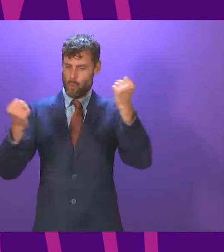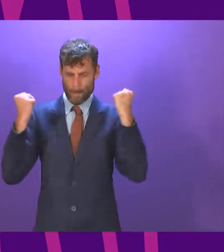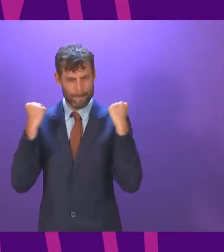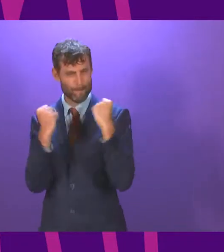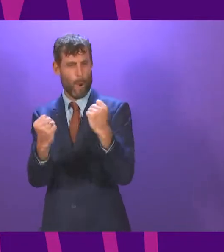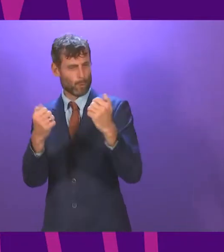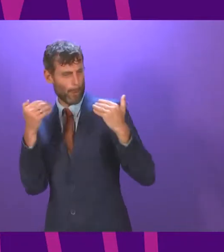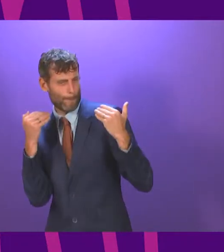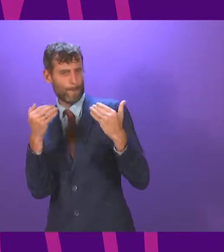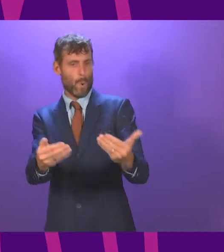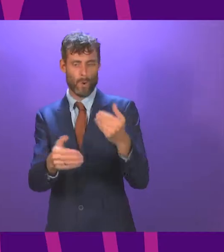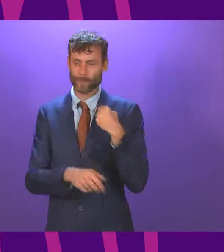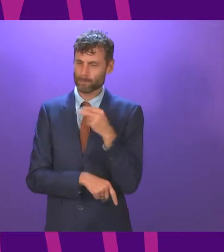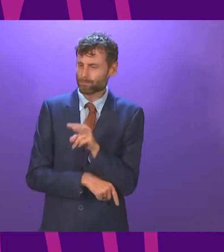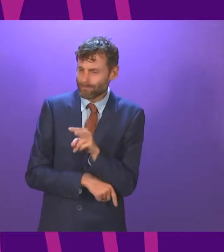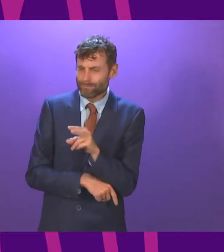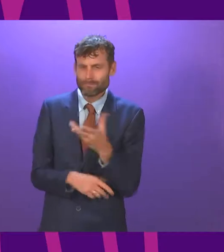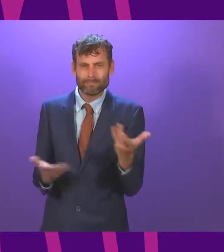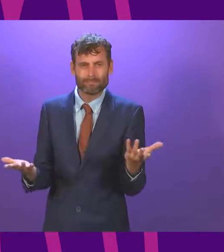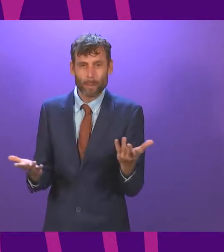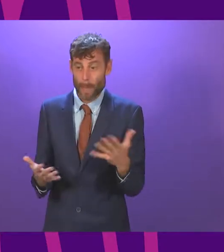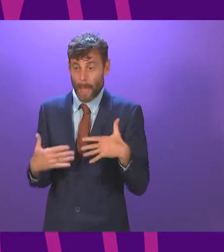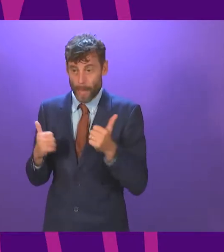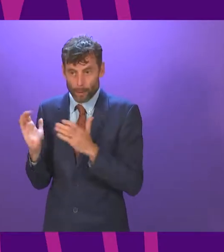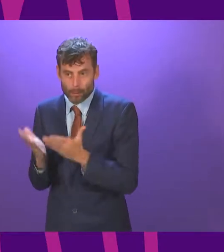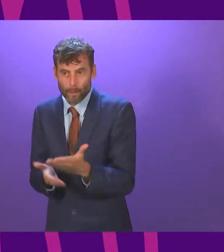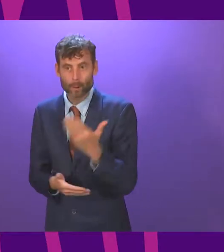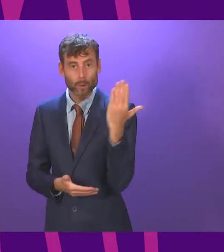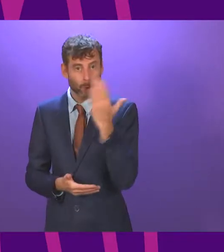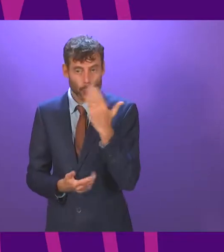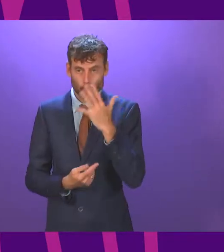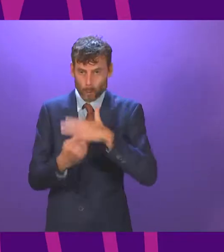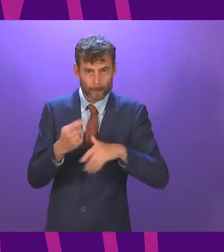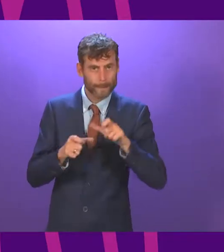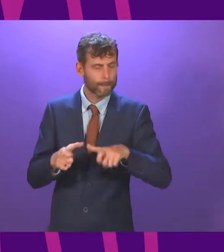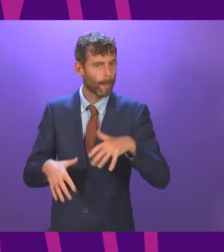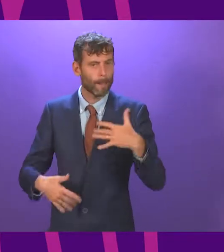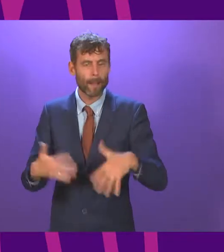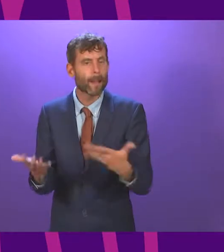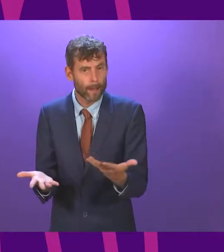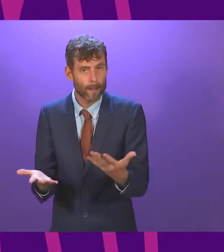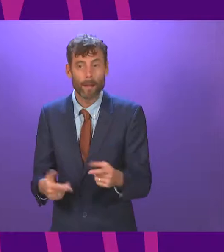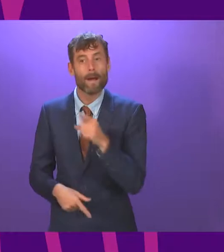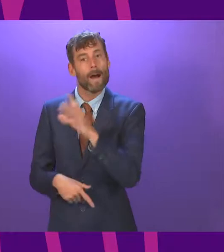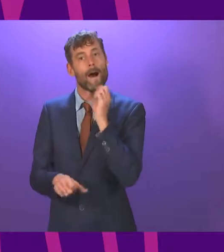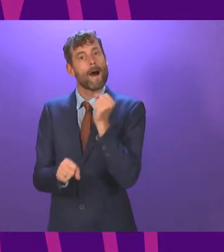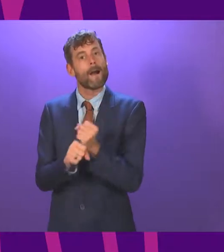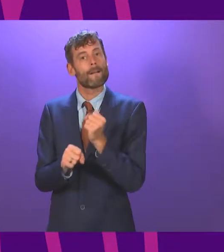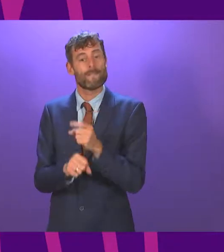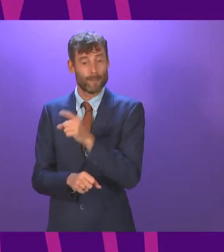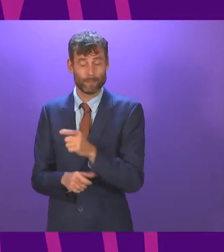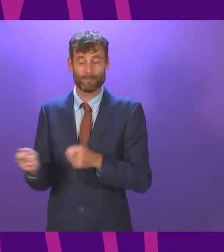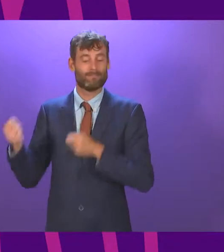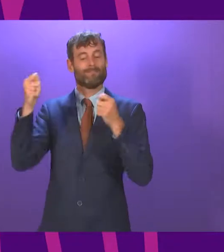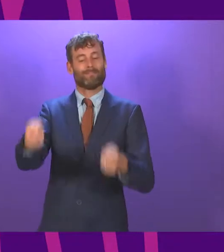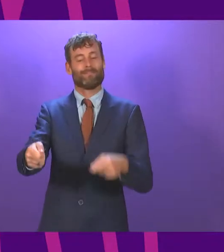serious in our health service, our schools and in communities across Scotland. Just as the Government is recycling that 100